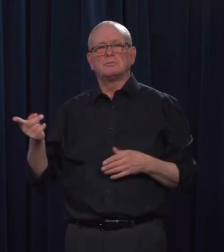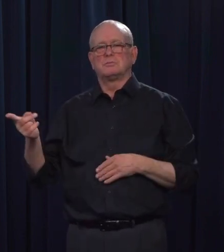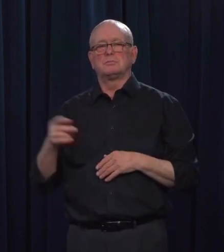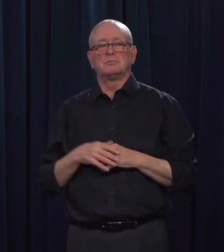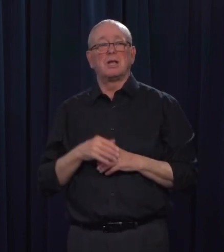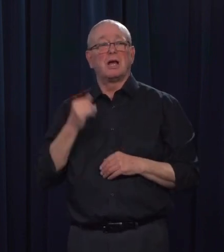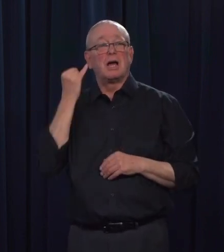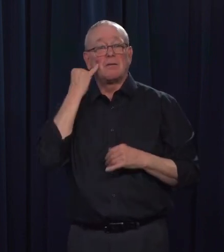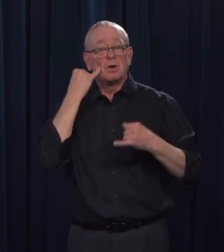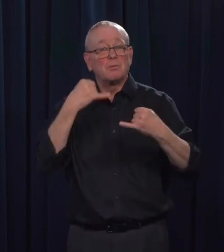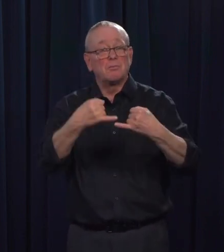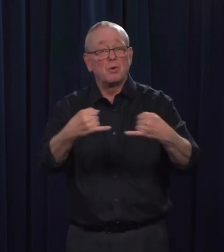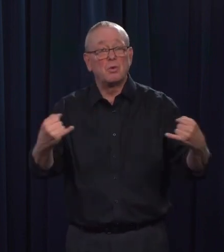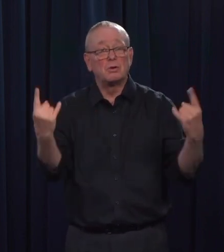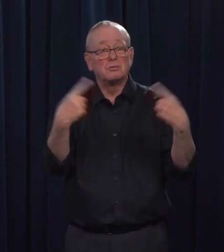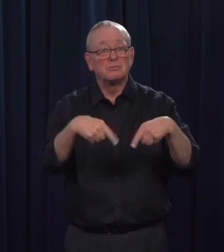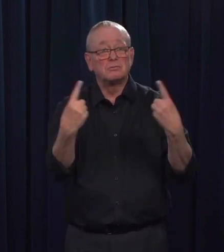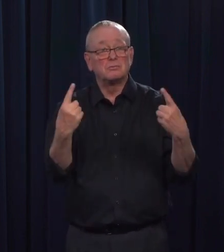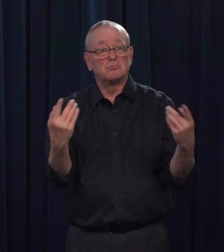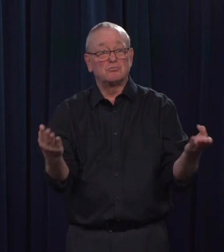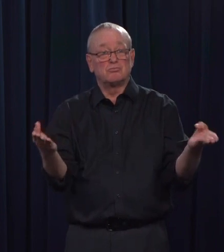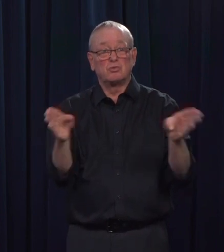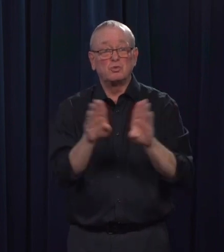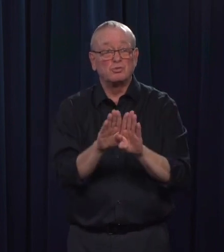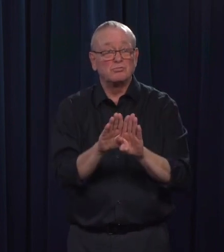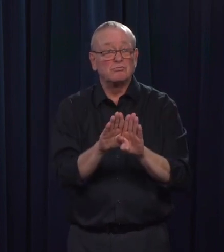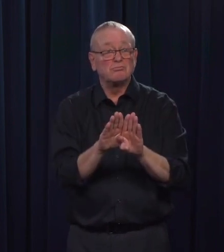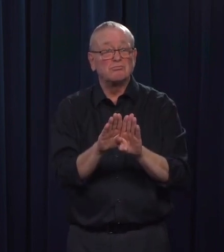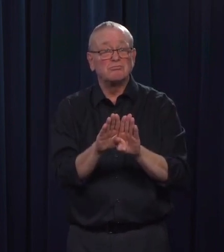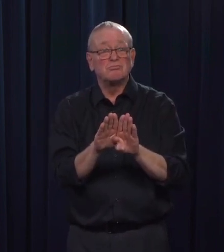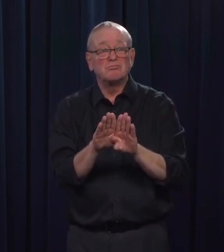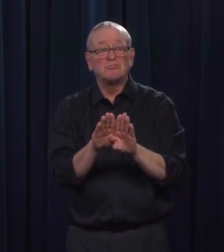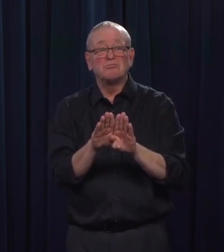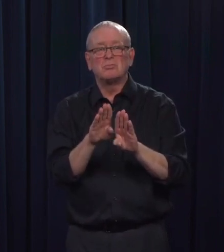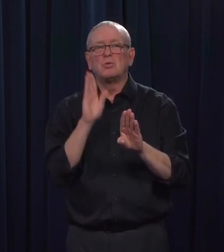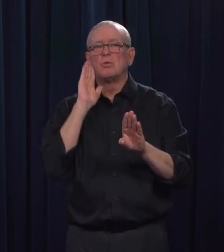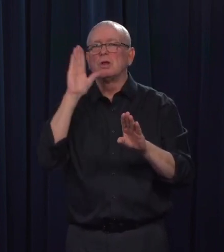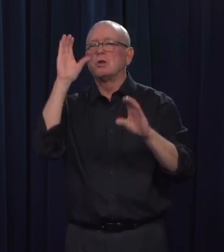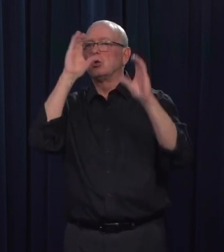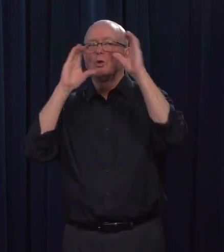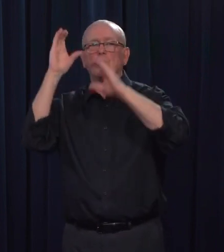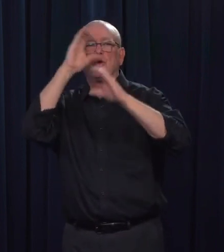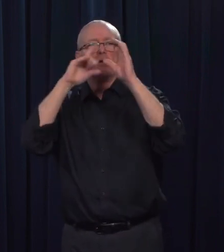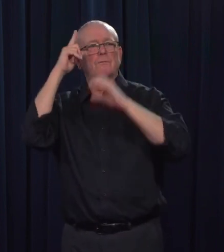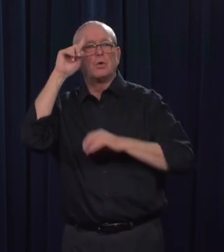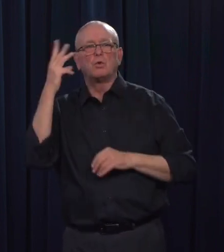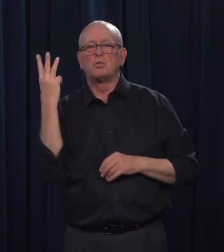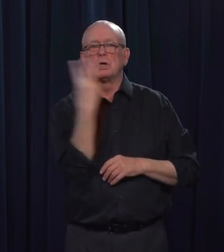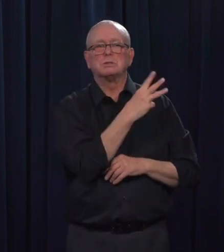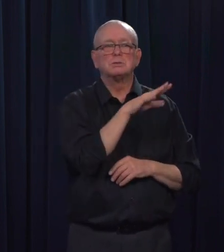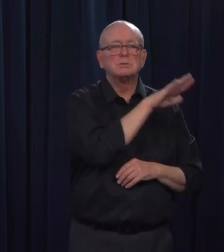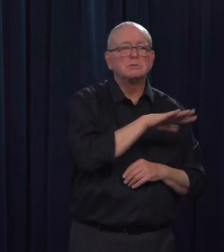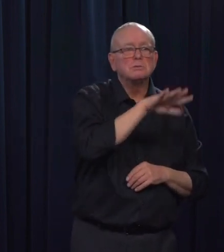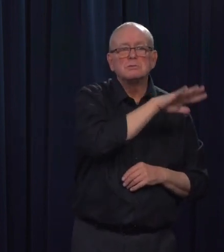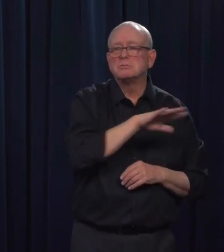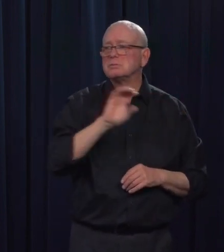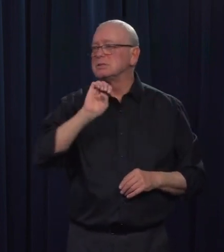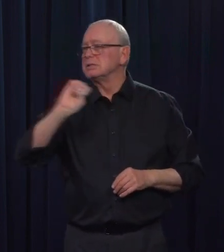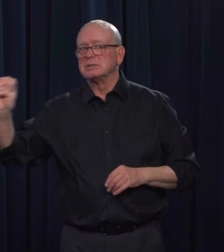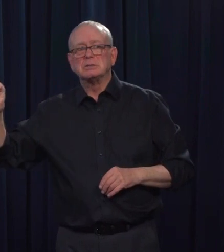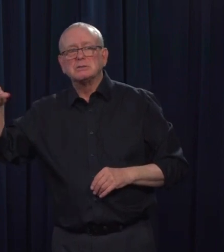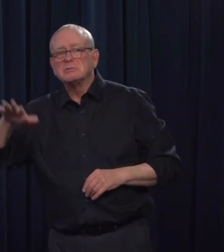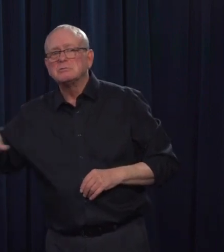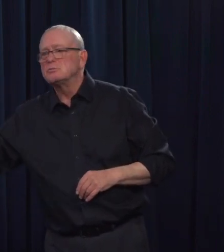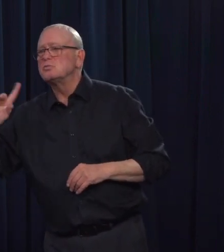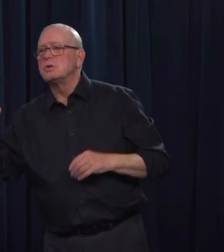try to make sure that we could have more containers of that product coming into the country and eventually coming to distribution centers